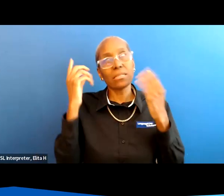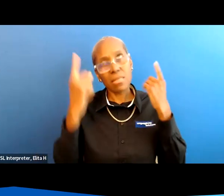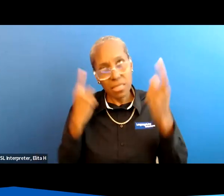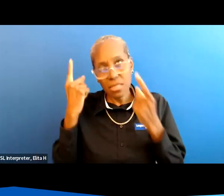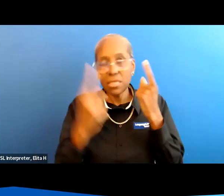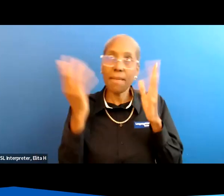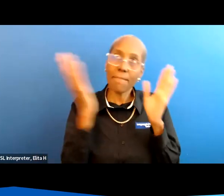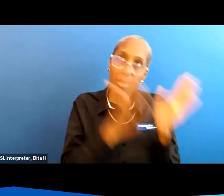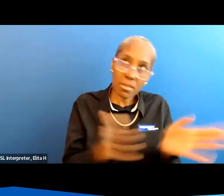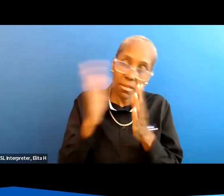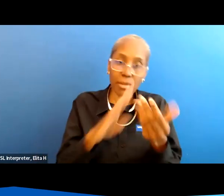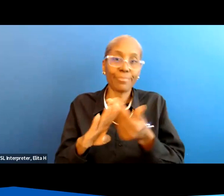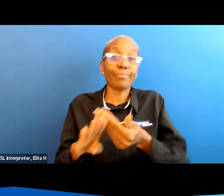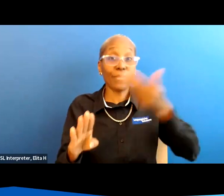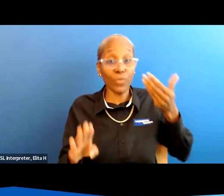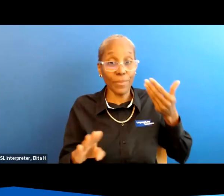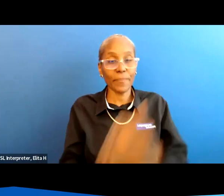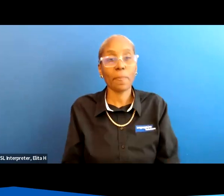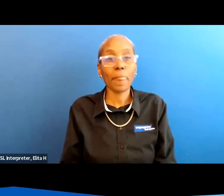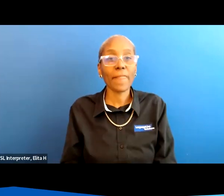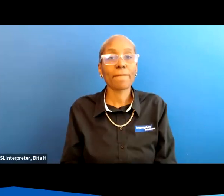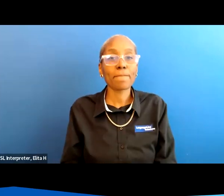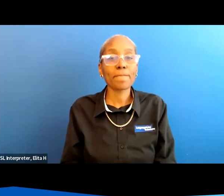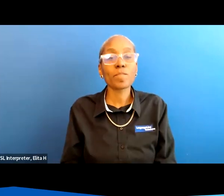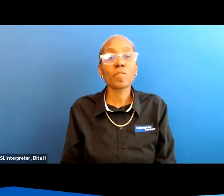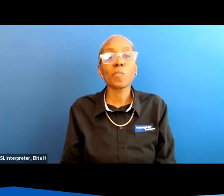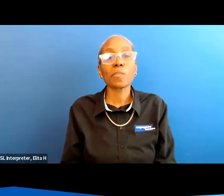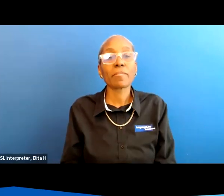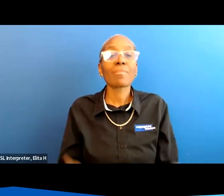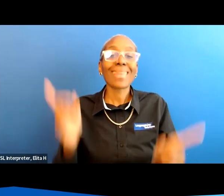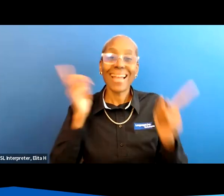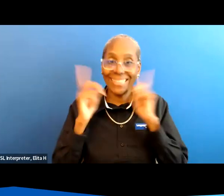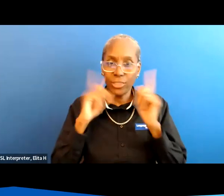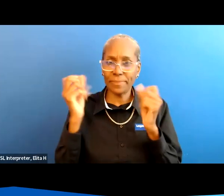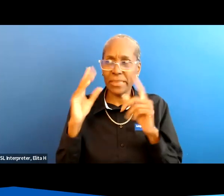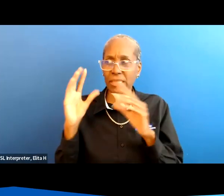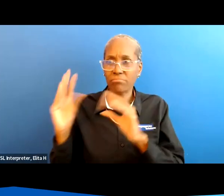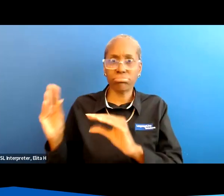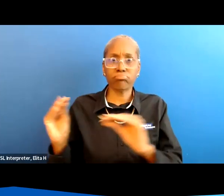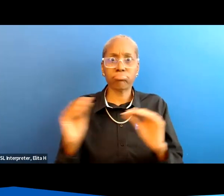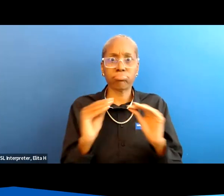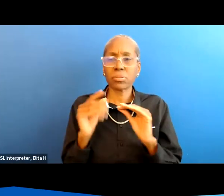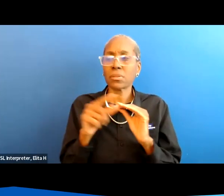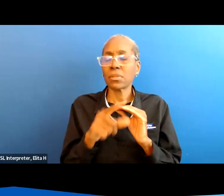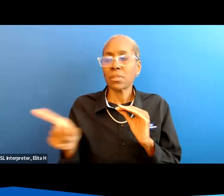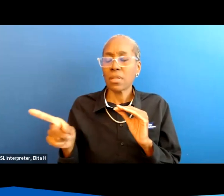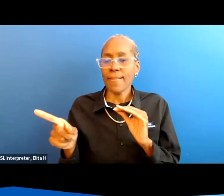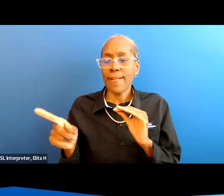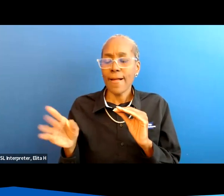and plan for ahead of time now another thing that i'm hearing a lot about is um